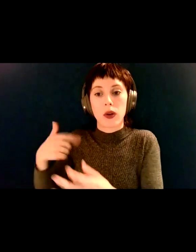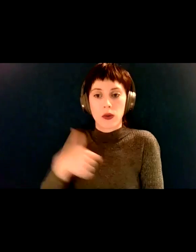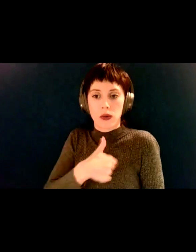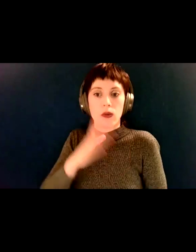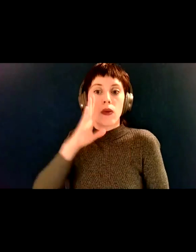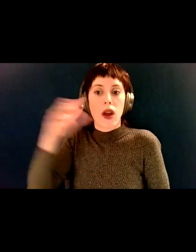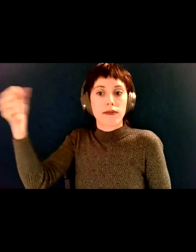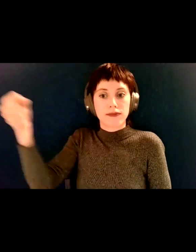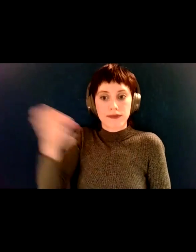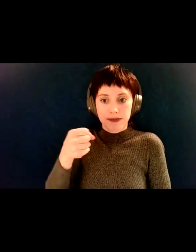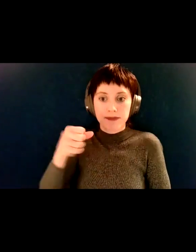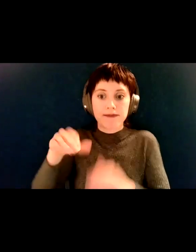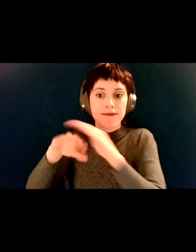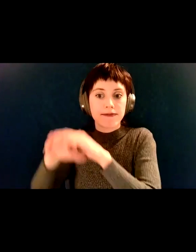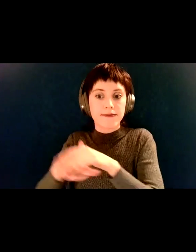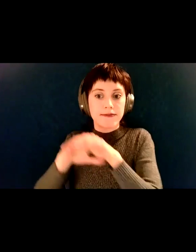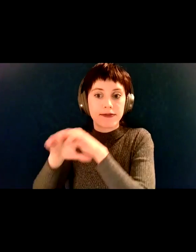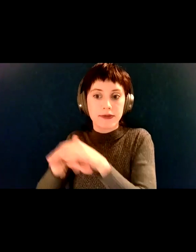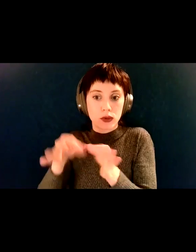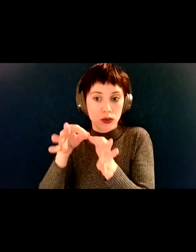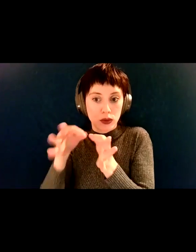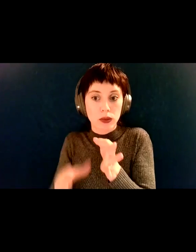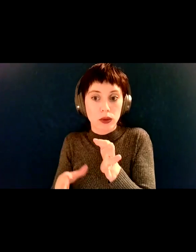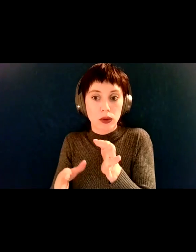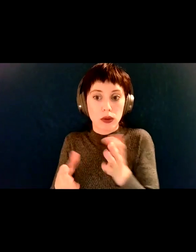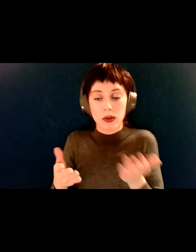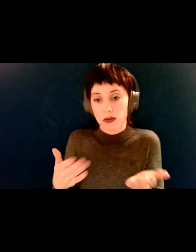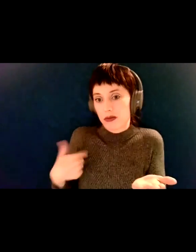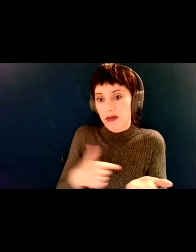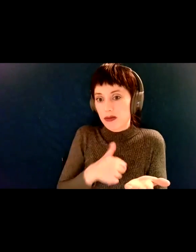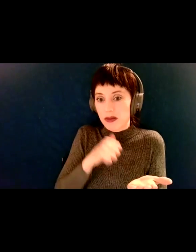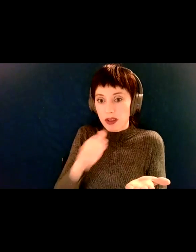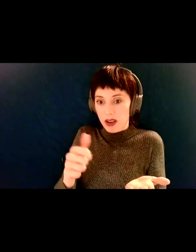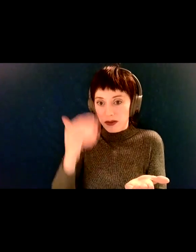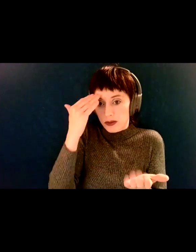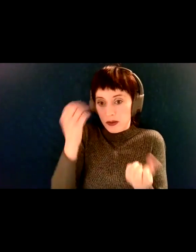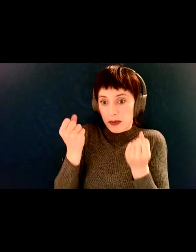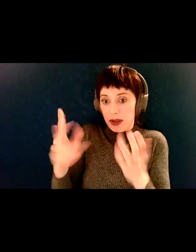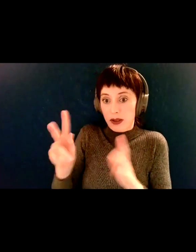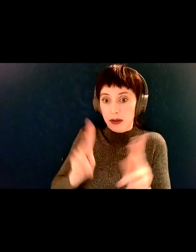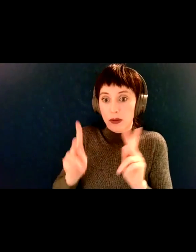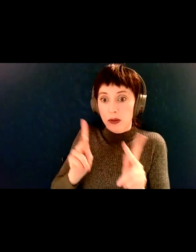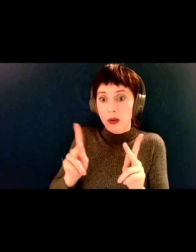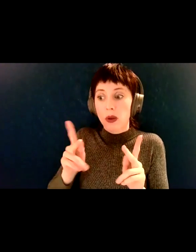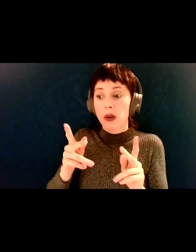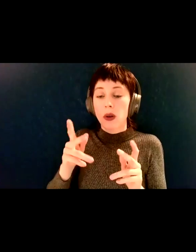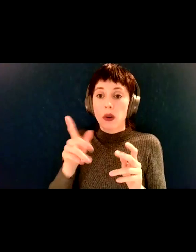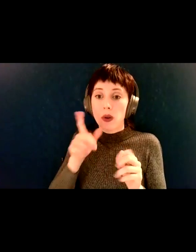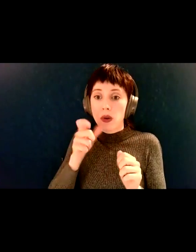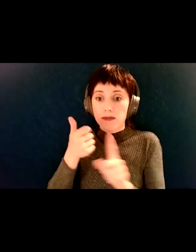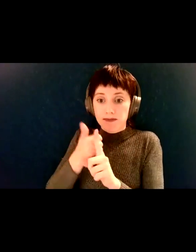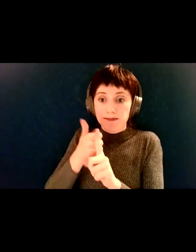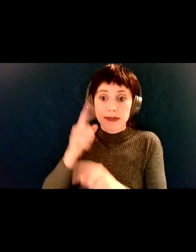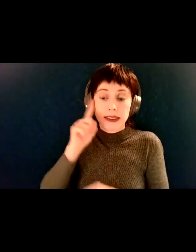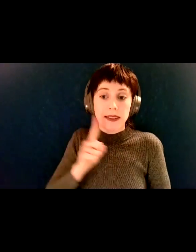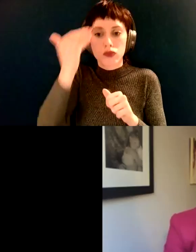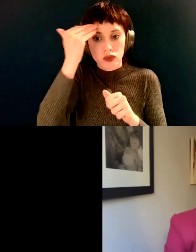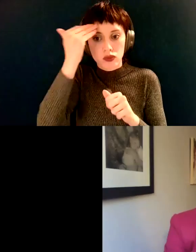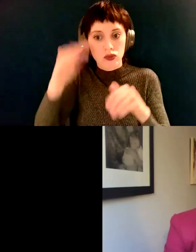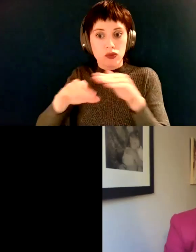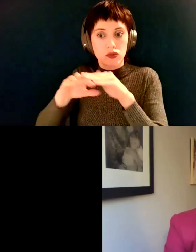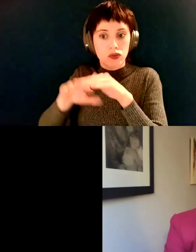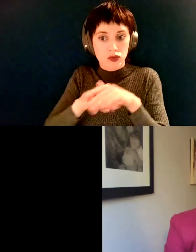a lot of connections to the DeafBlind folks, and we do have interpreters that can go out to your home and interpret